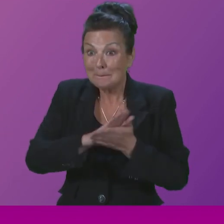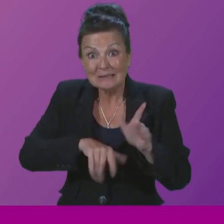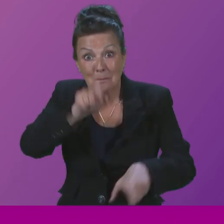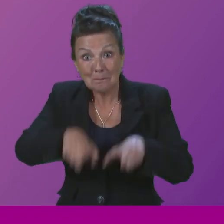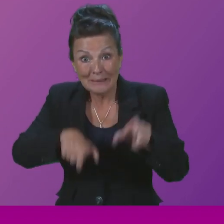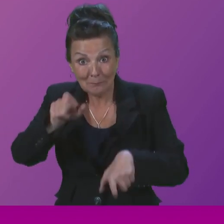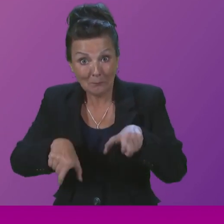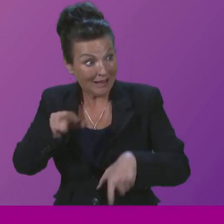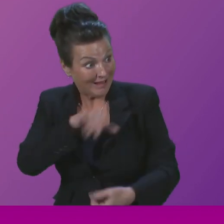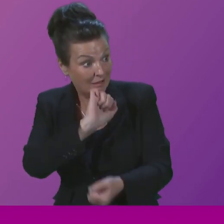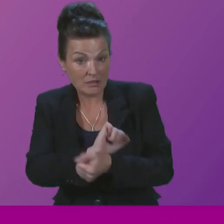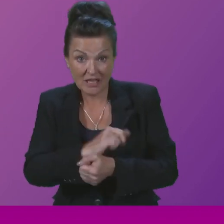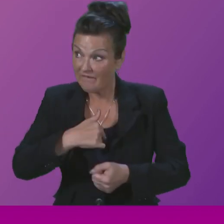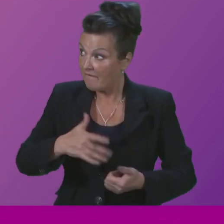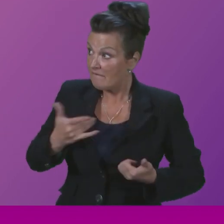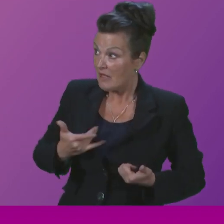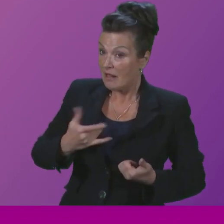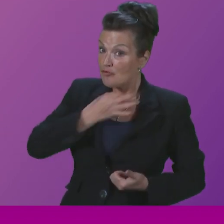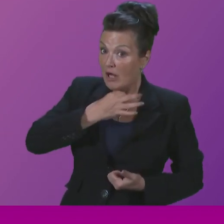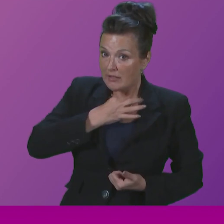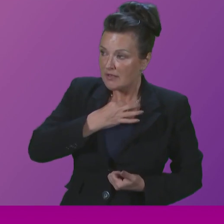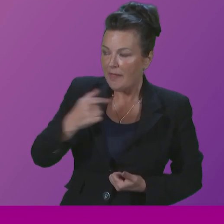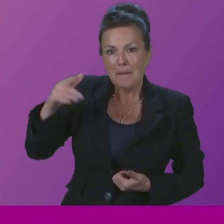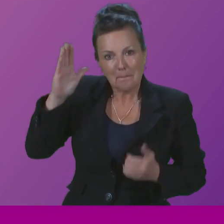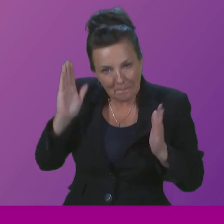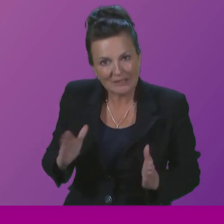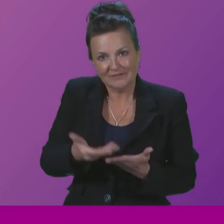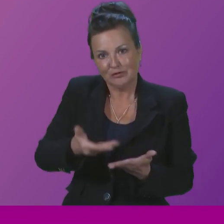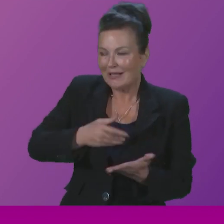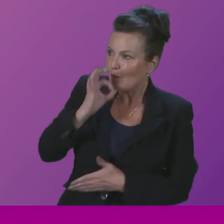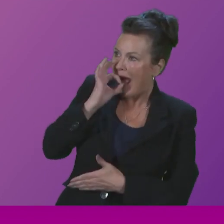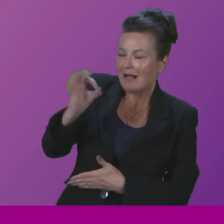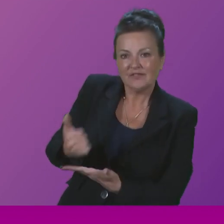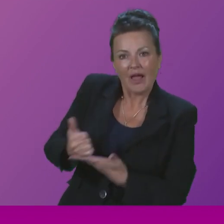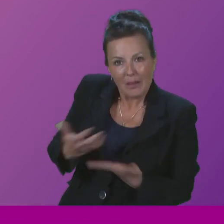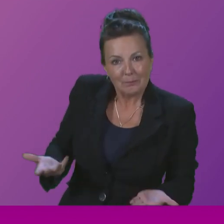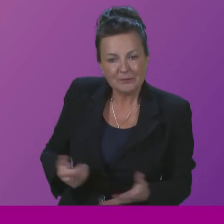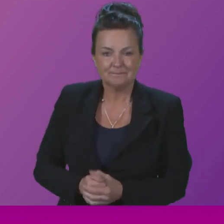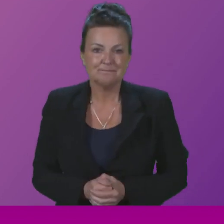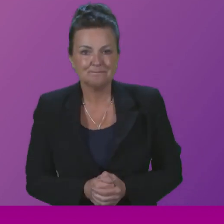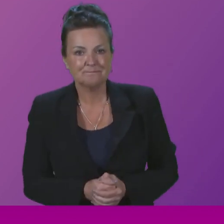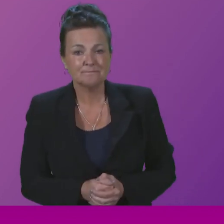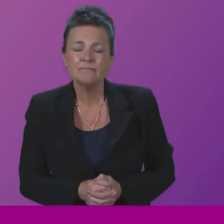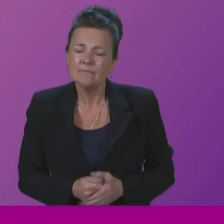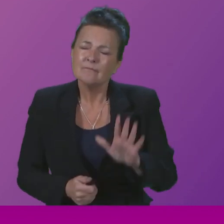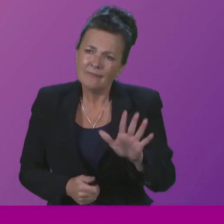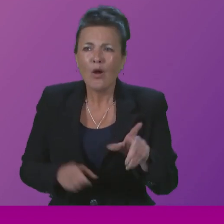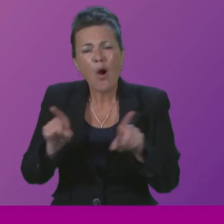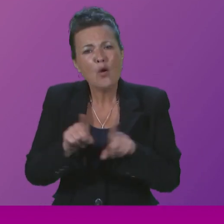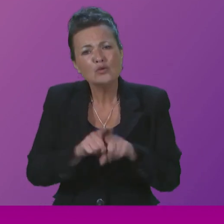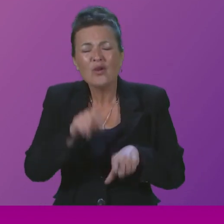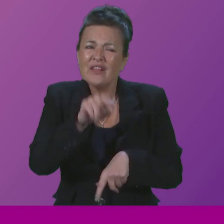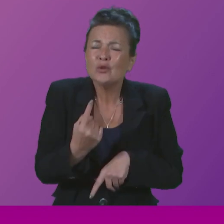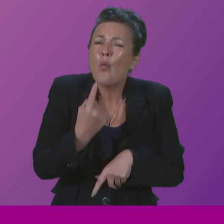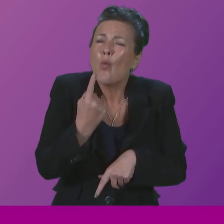ask for help. So we will continue to take forward all of that work. Finally, this is also one of the reasons, not the only reason, but one of